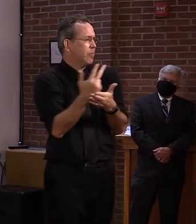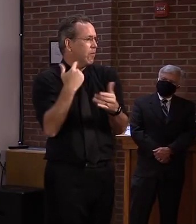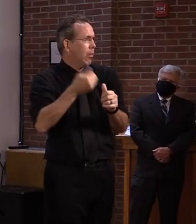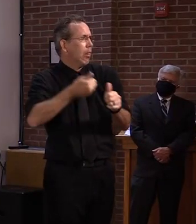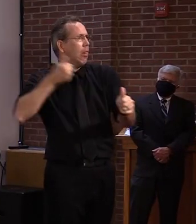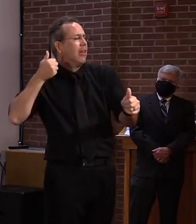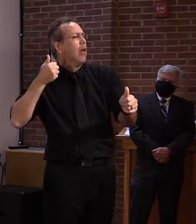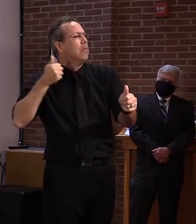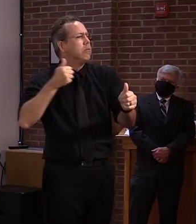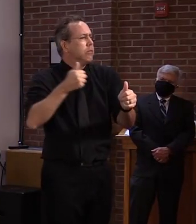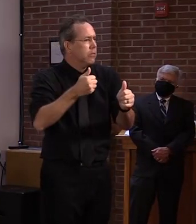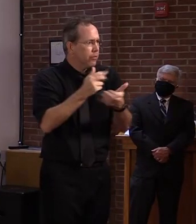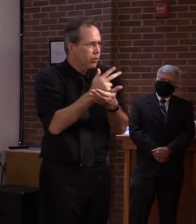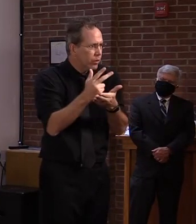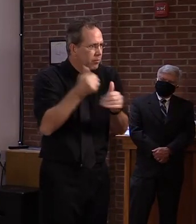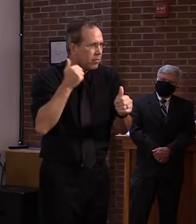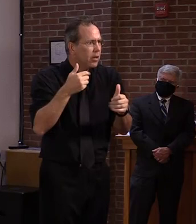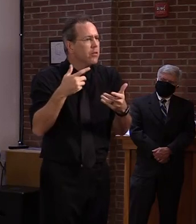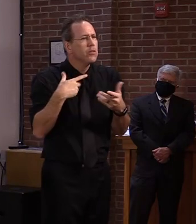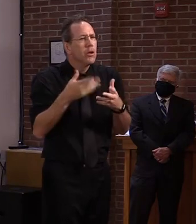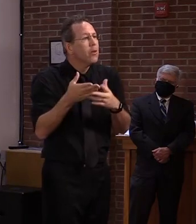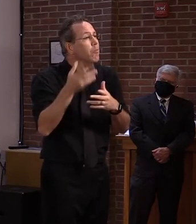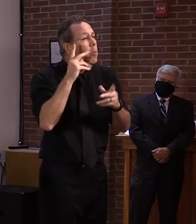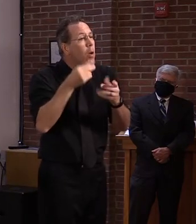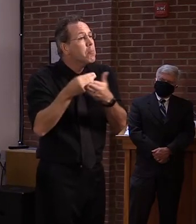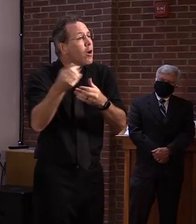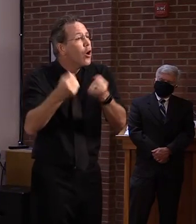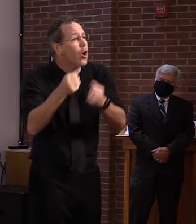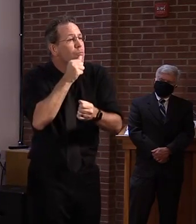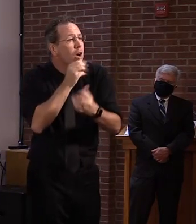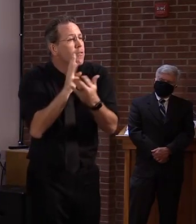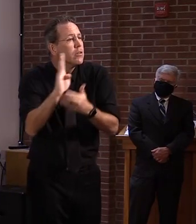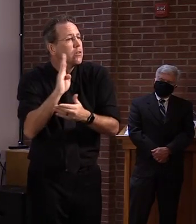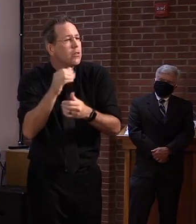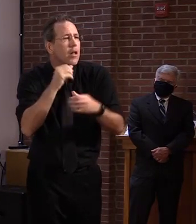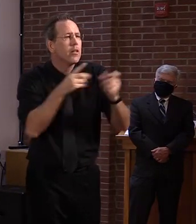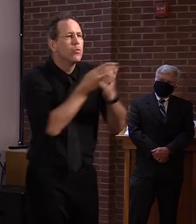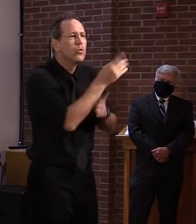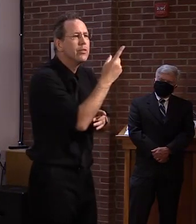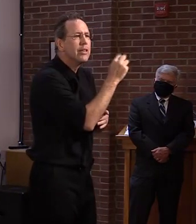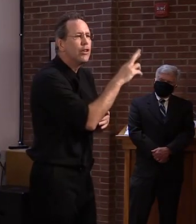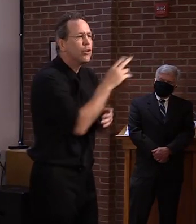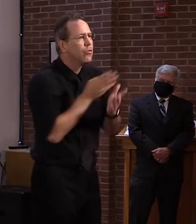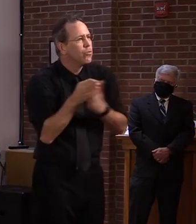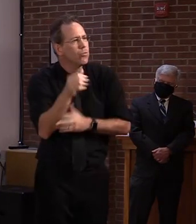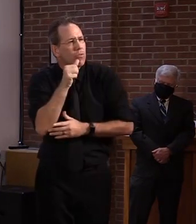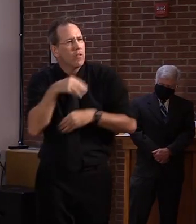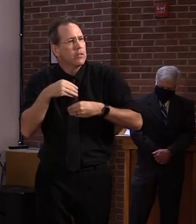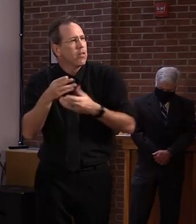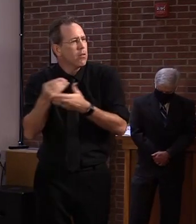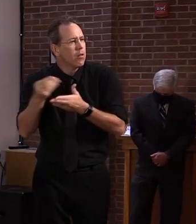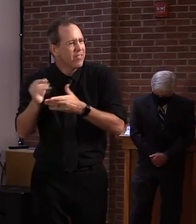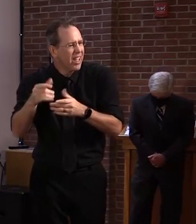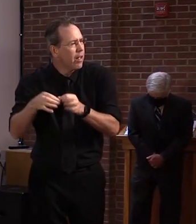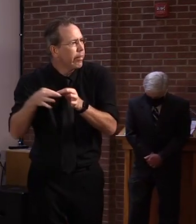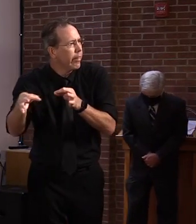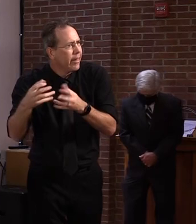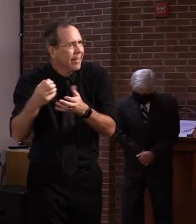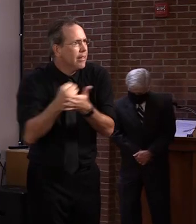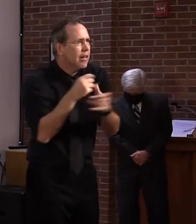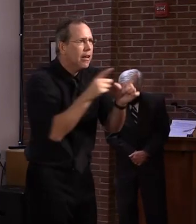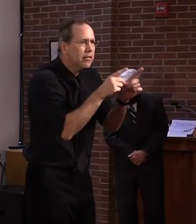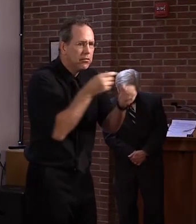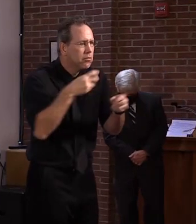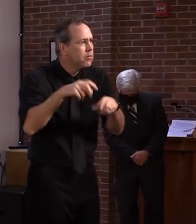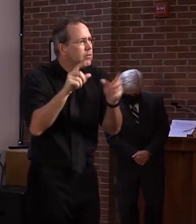and for the transfer of vehicle registrations. We understand that Vermonters want and need to register vehicles in